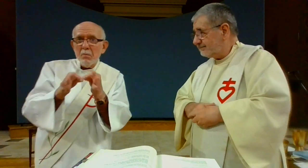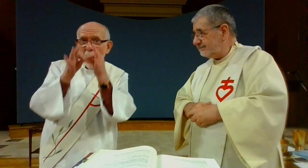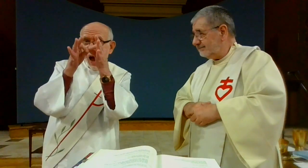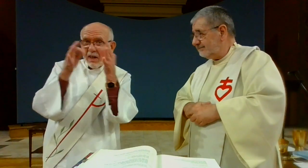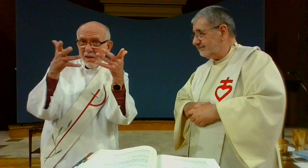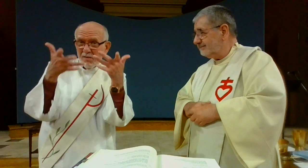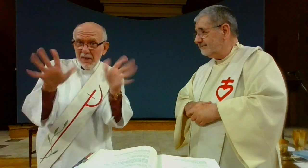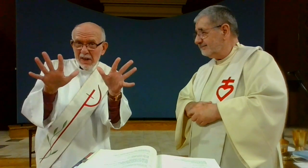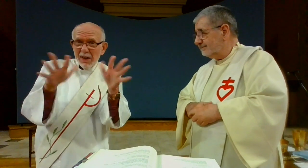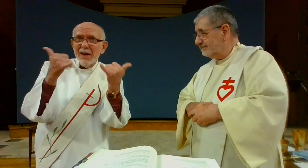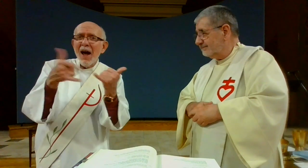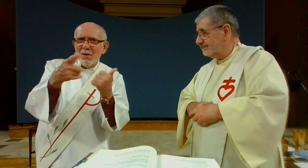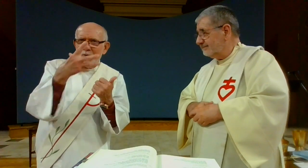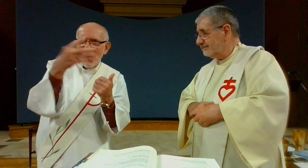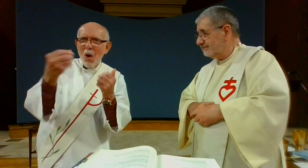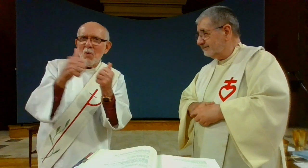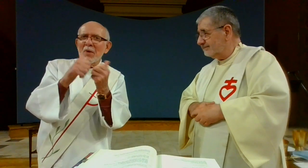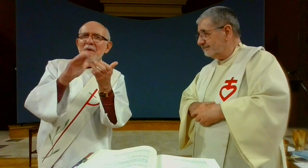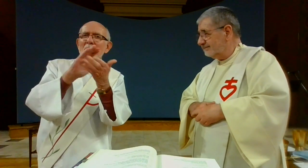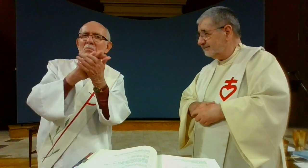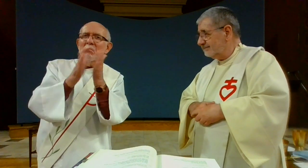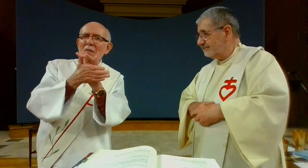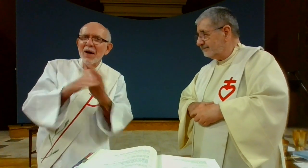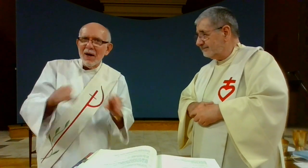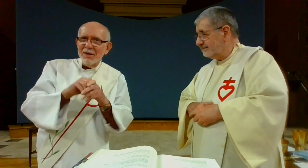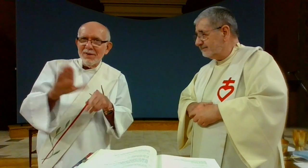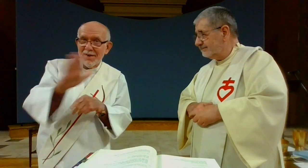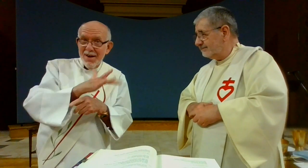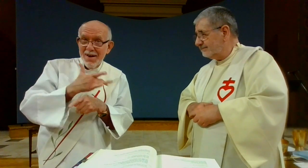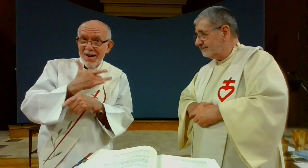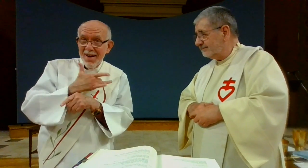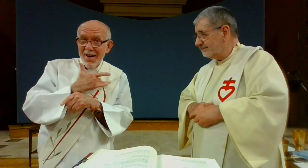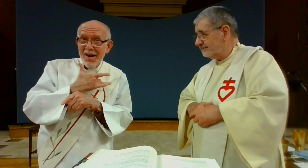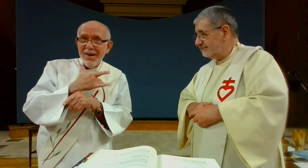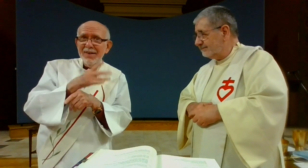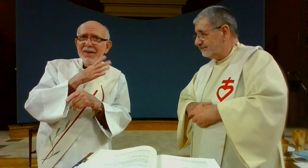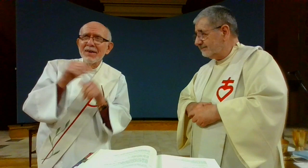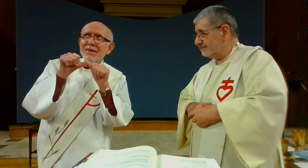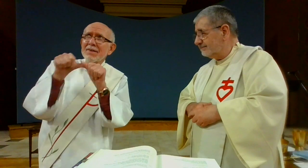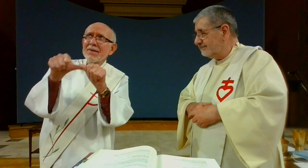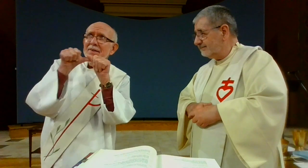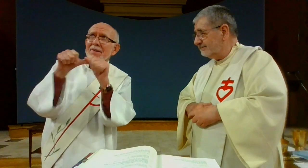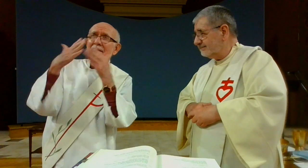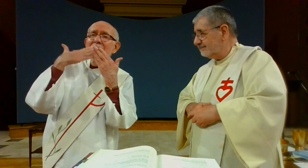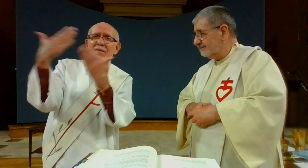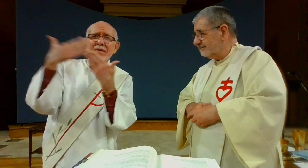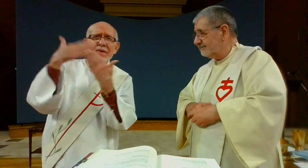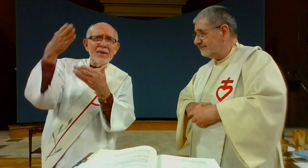Mass is ended Now go with peace in your hearts And continue